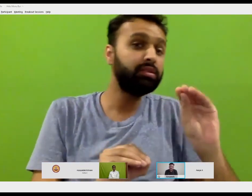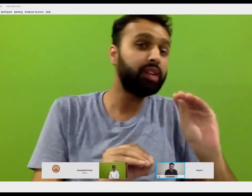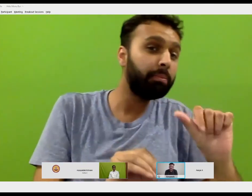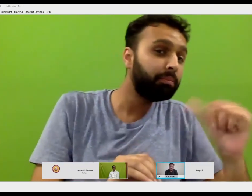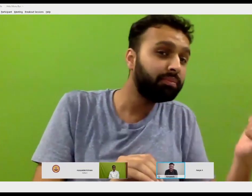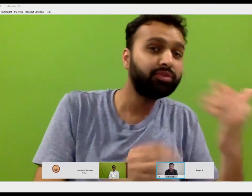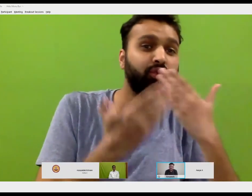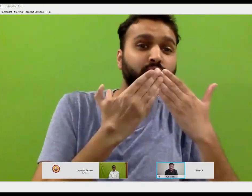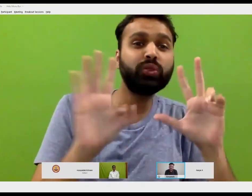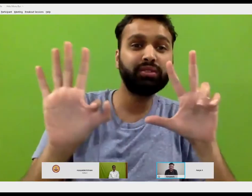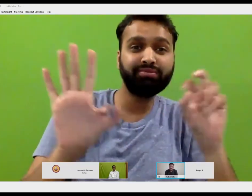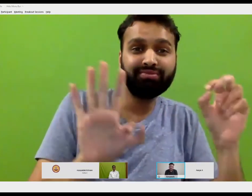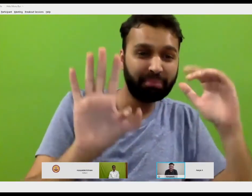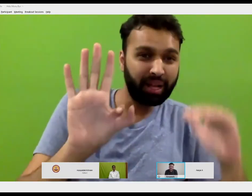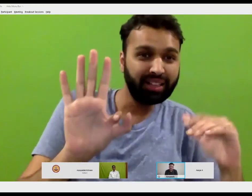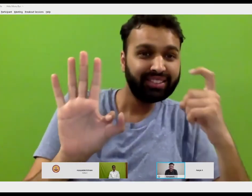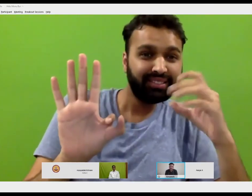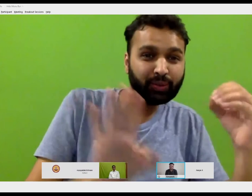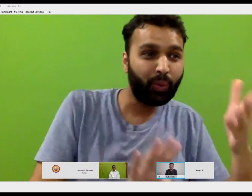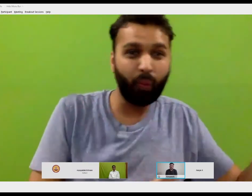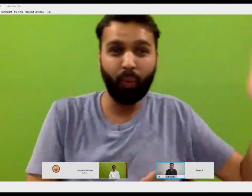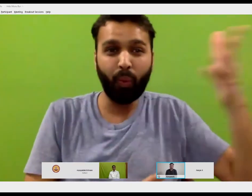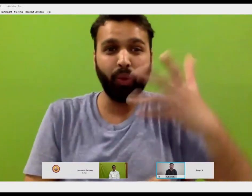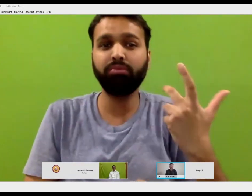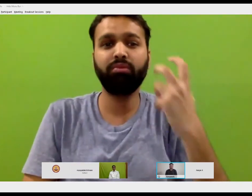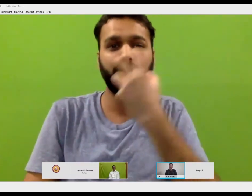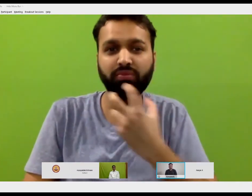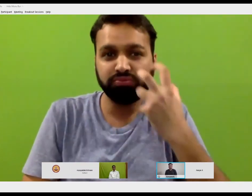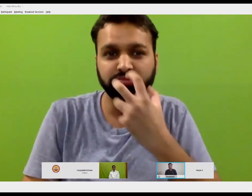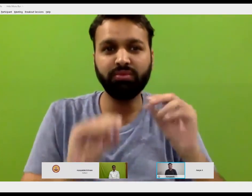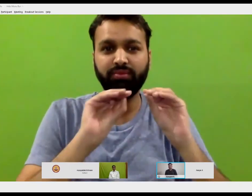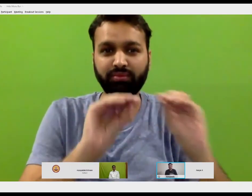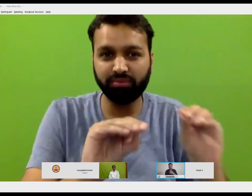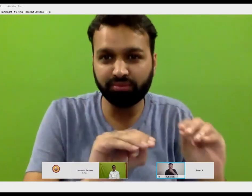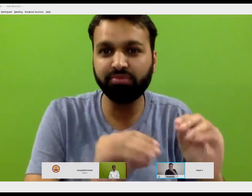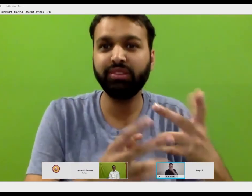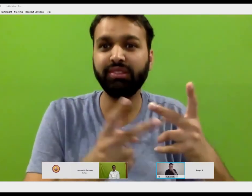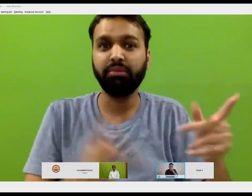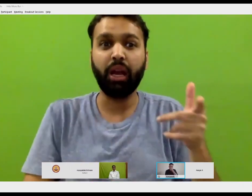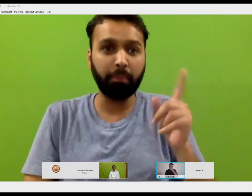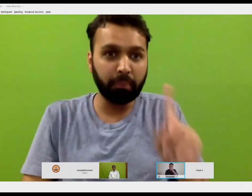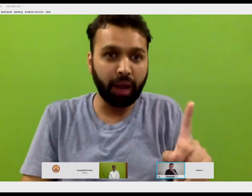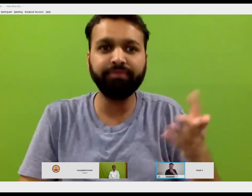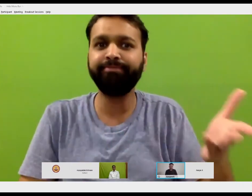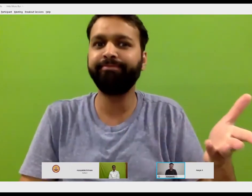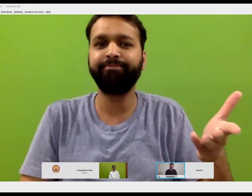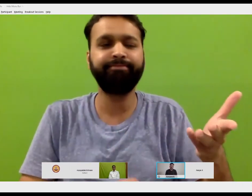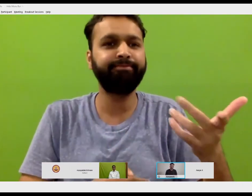the quality of education, you know, like, apart from the schools of the deaf,